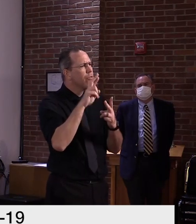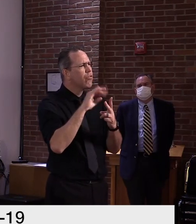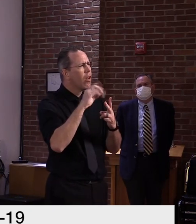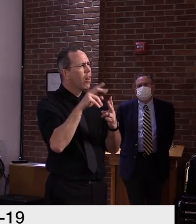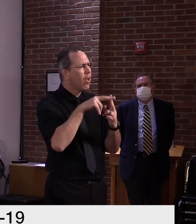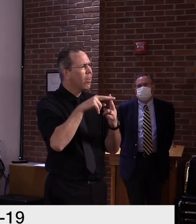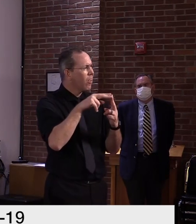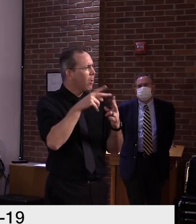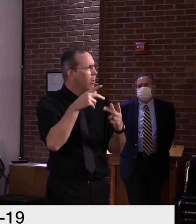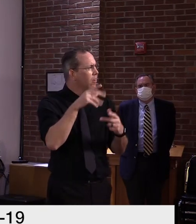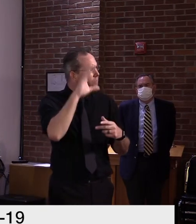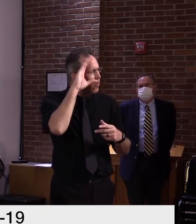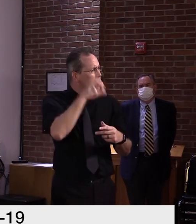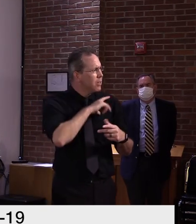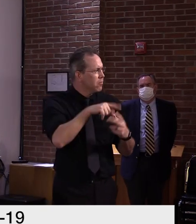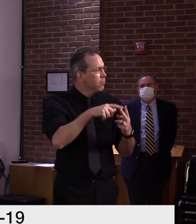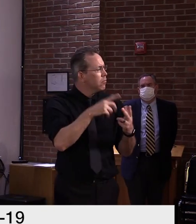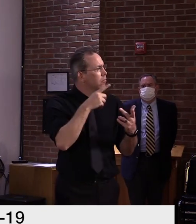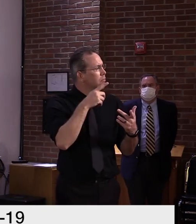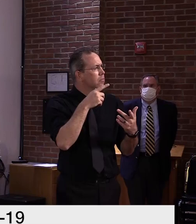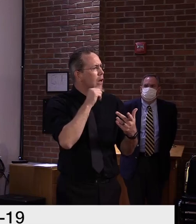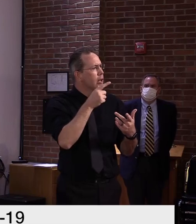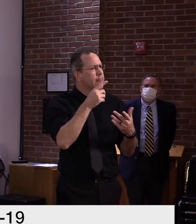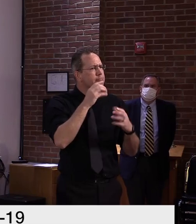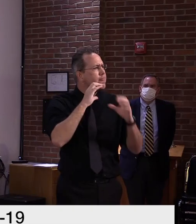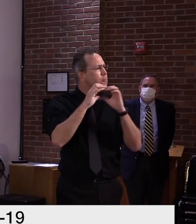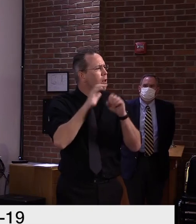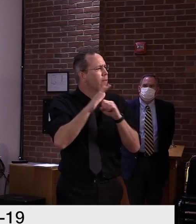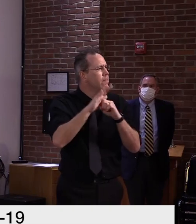Yeah, I have no, no further information to give you on those.